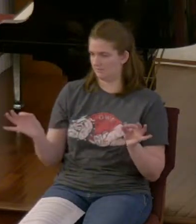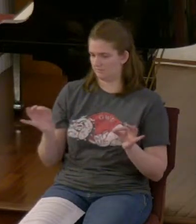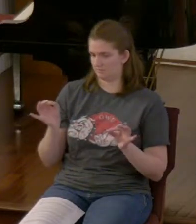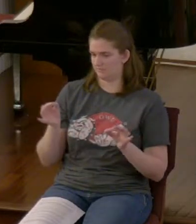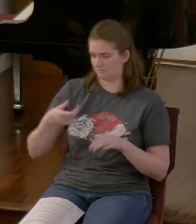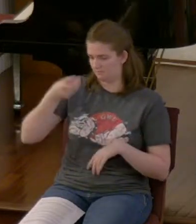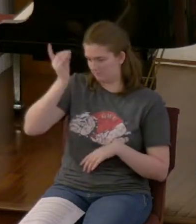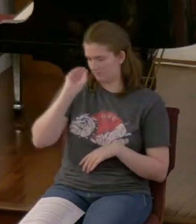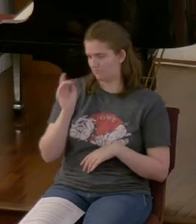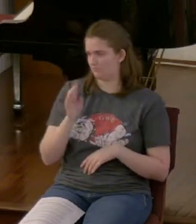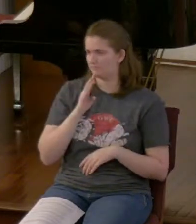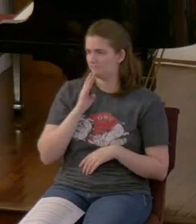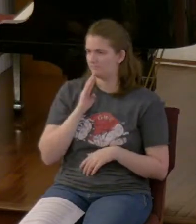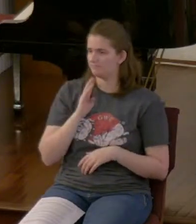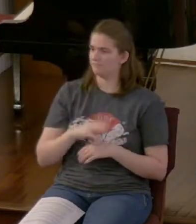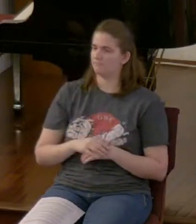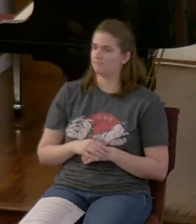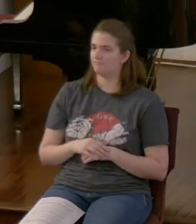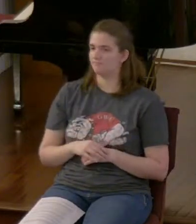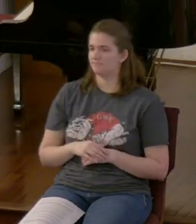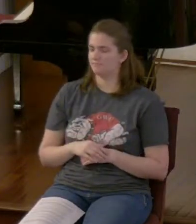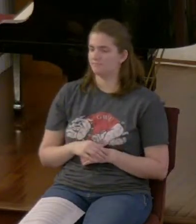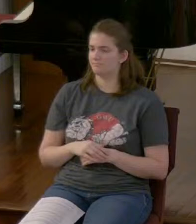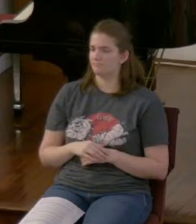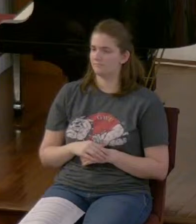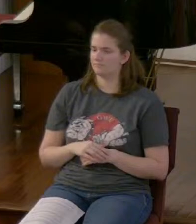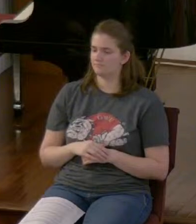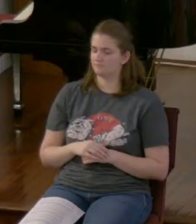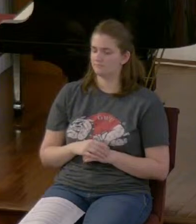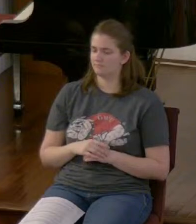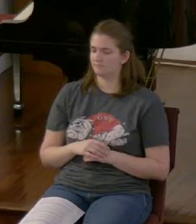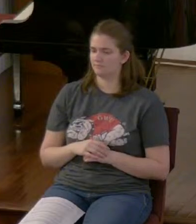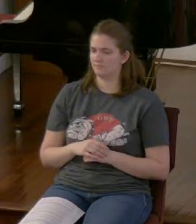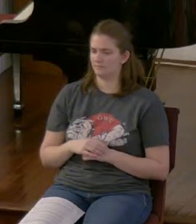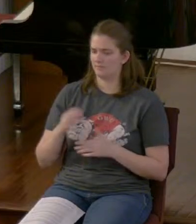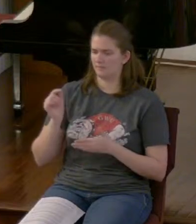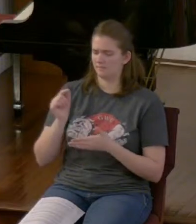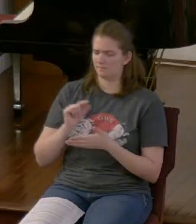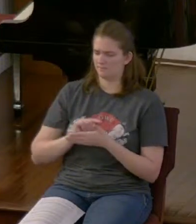here talking about the most high look at these verses